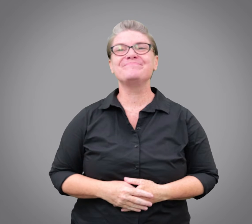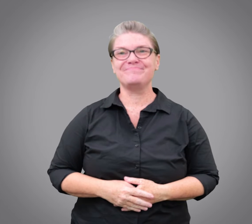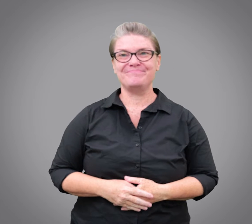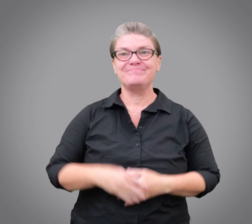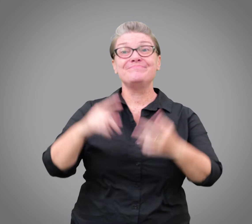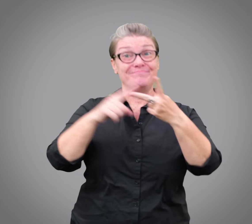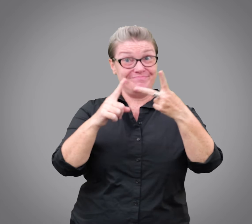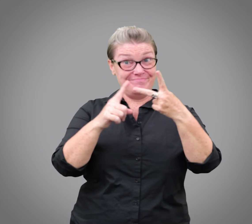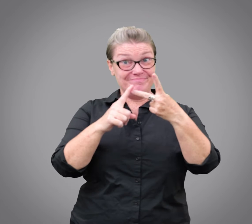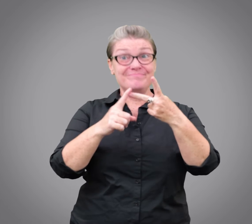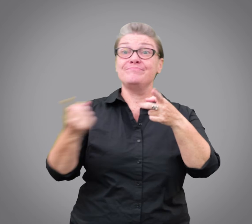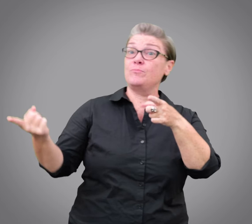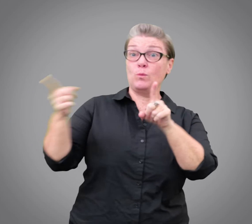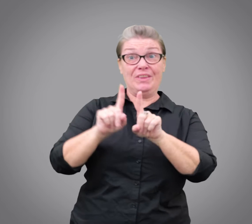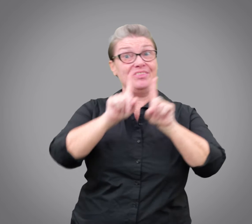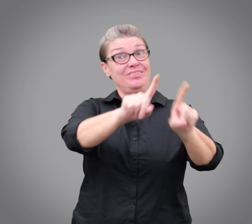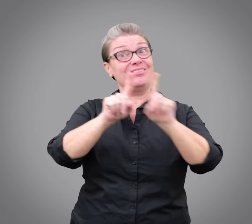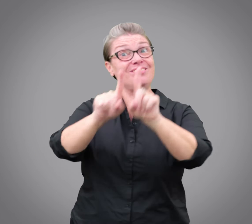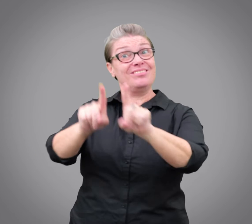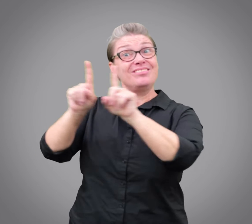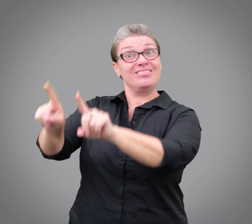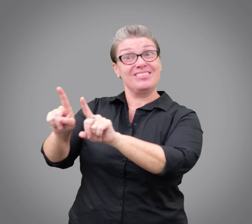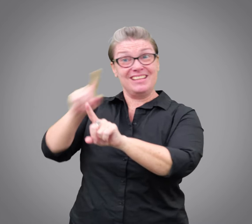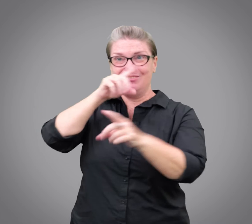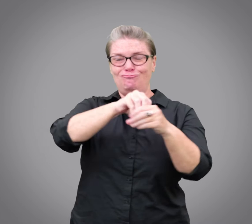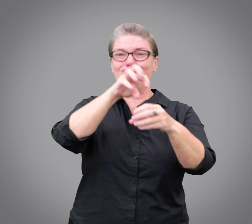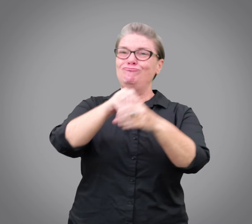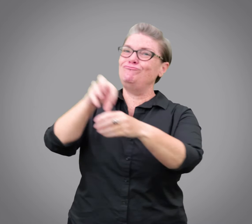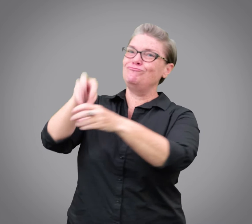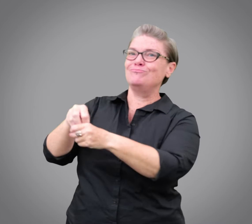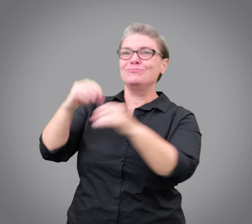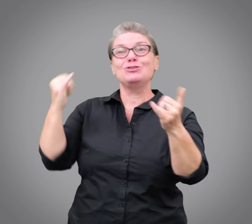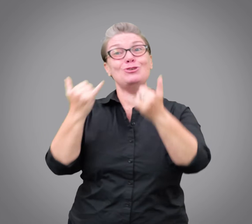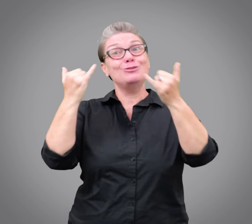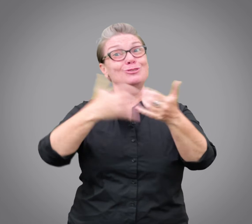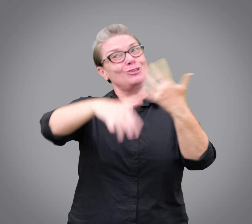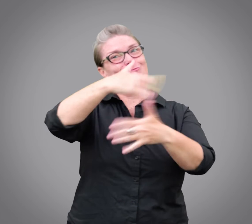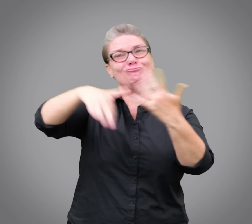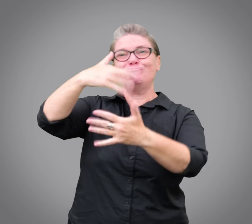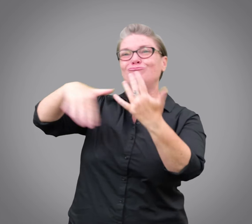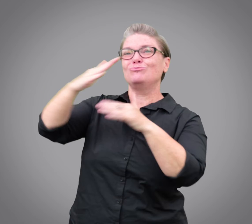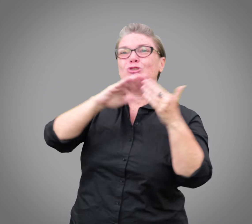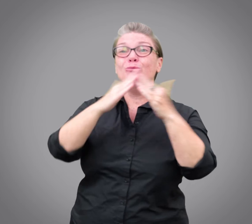Two, support workers can accompany you to social community events.